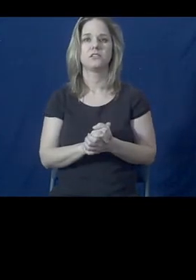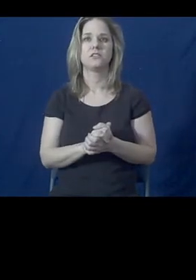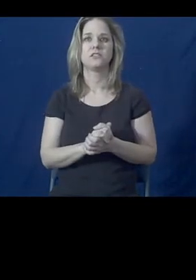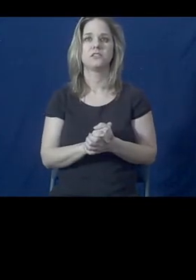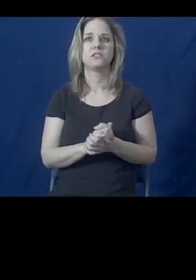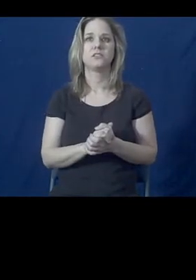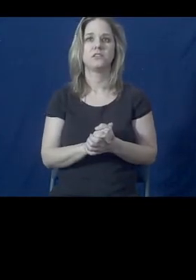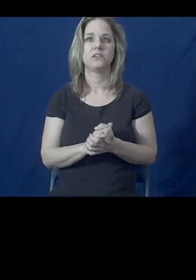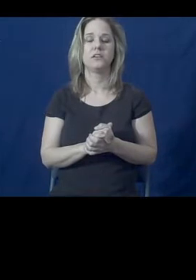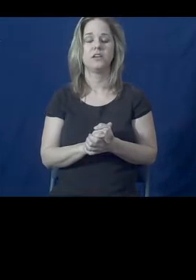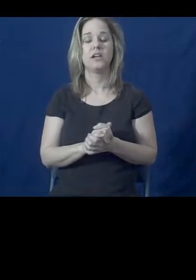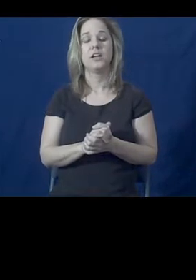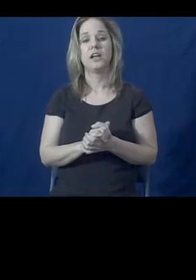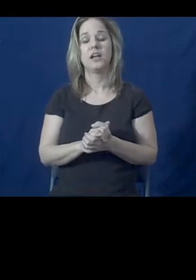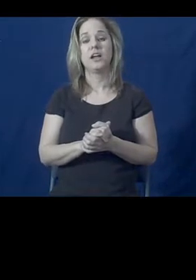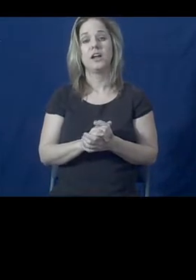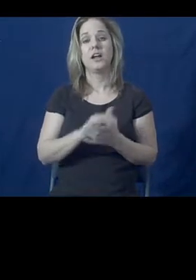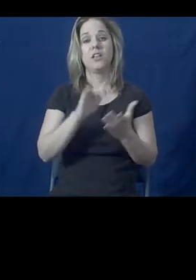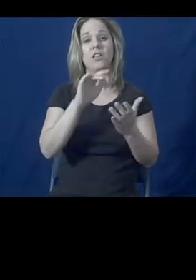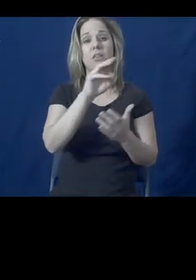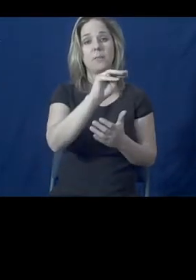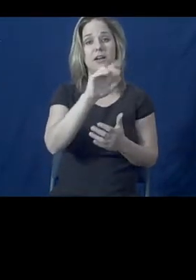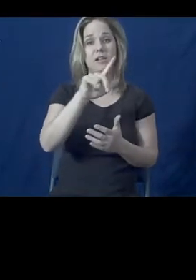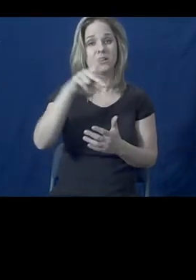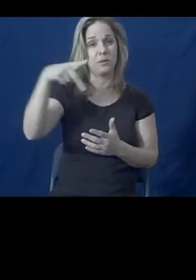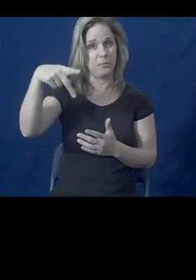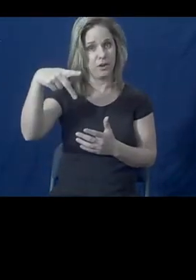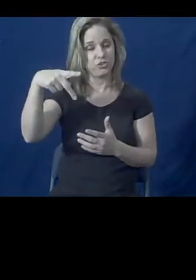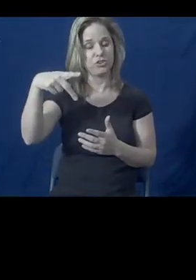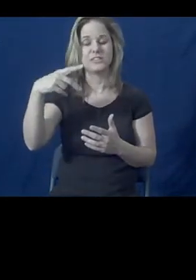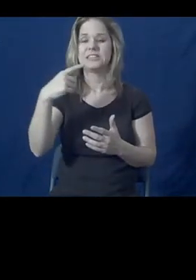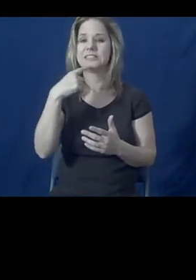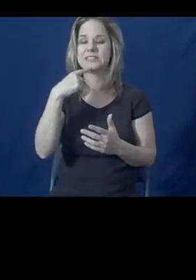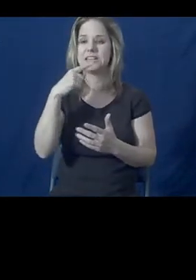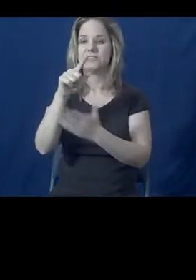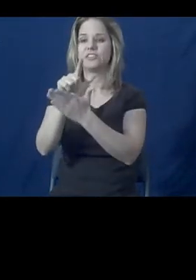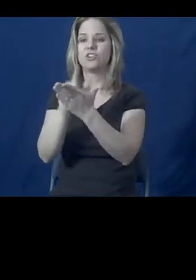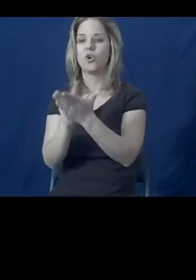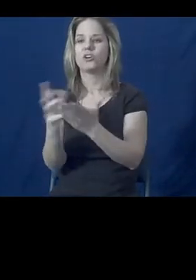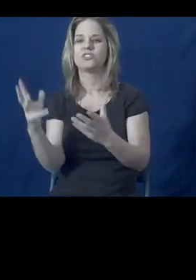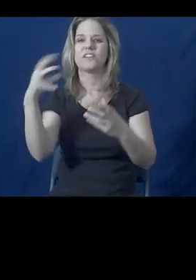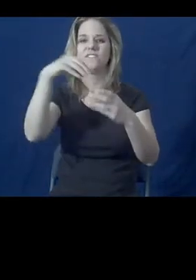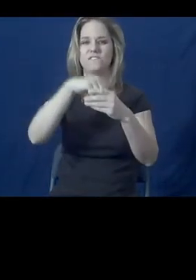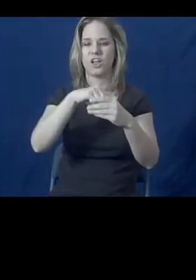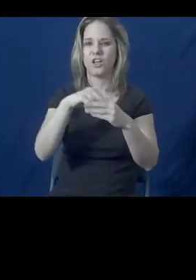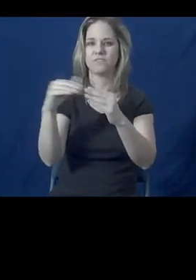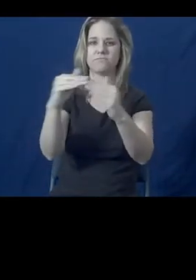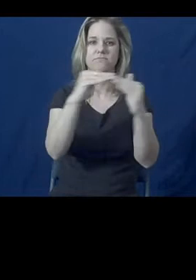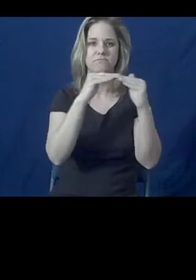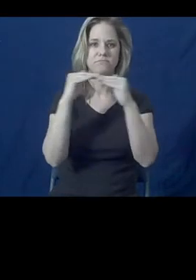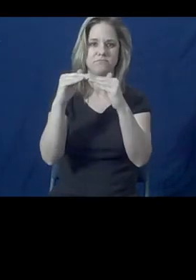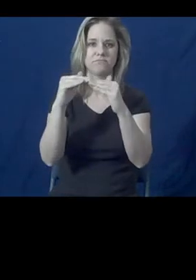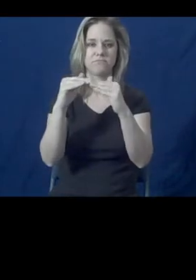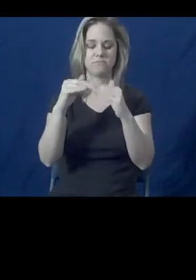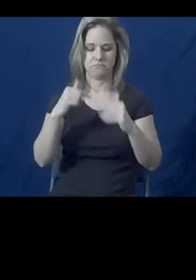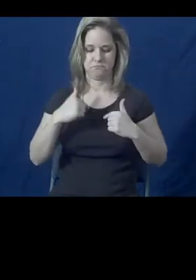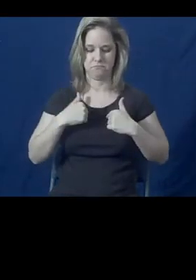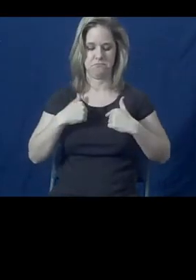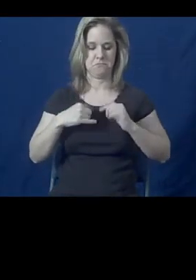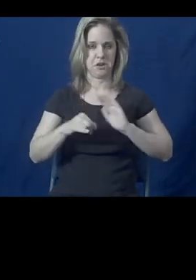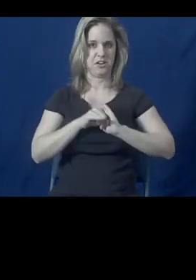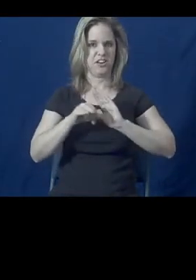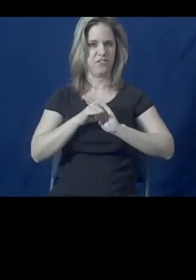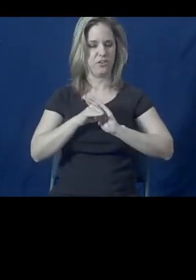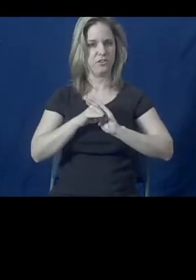the medical-legal partnership really introduces lawyers as part of the health care team. I view myself as a